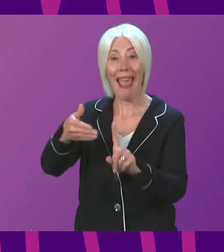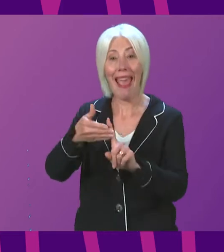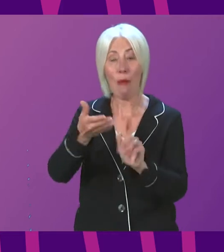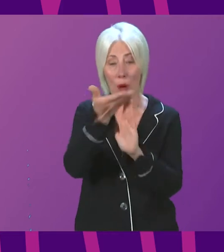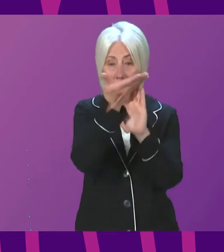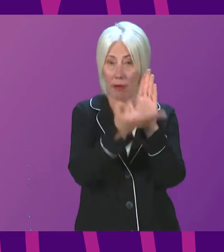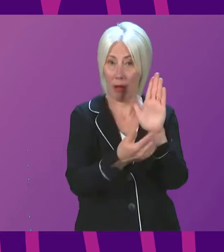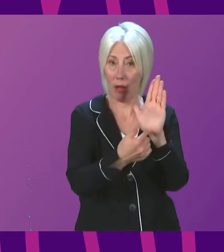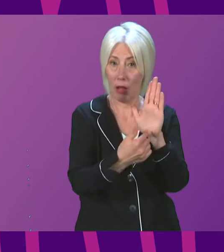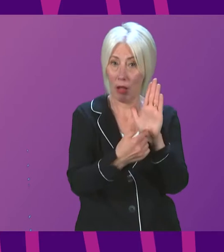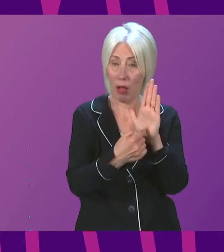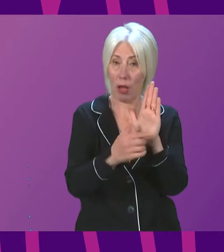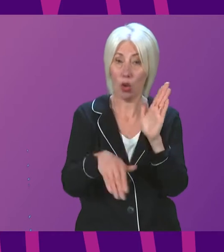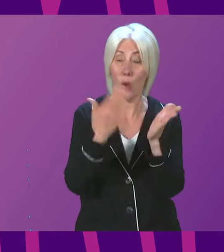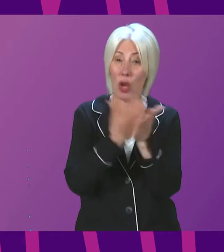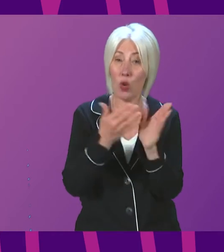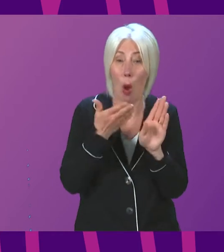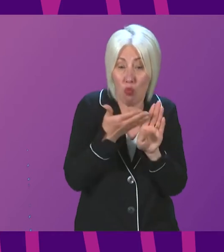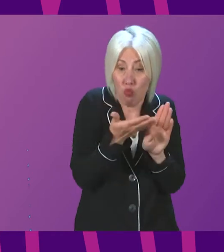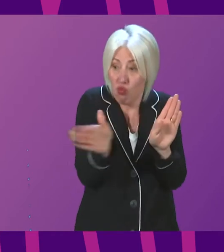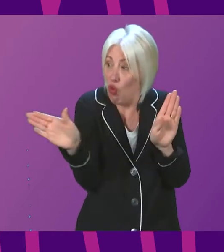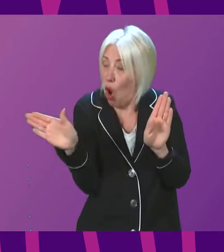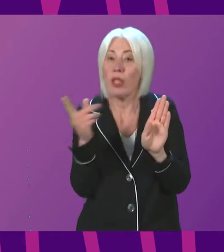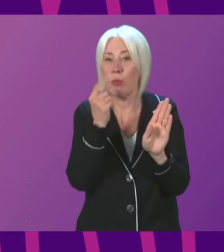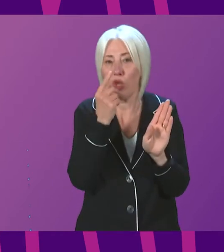the terms of reference has been to keep this as broad as possible.